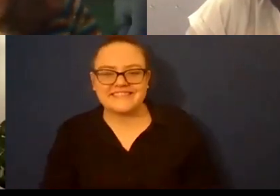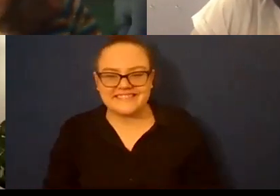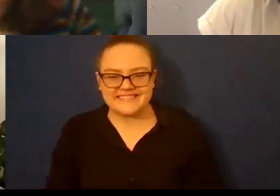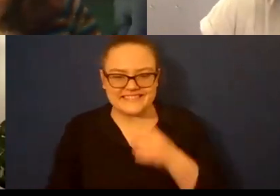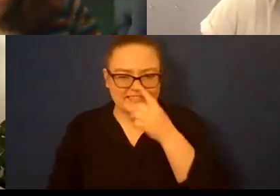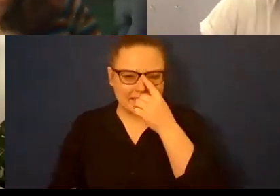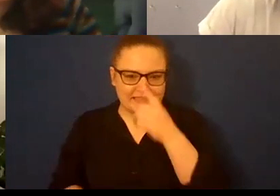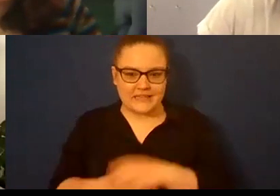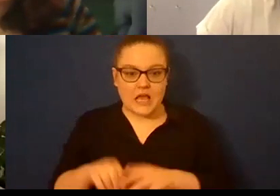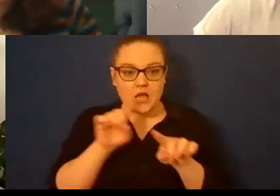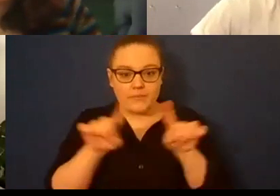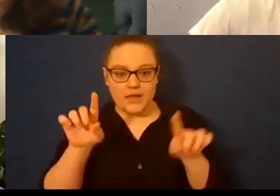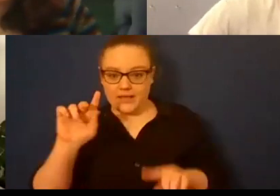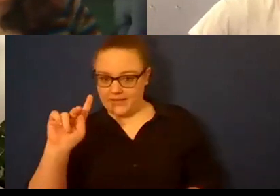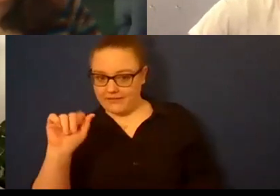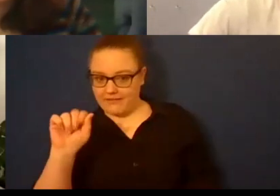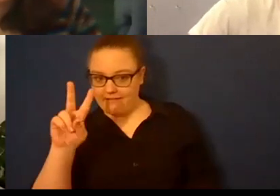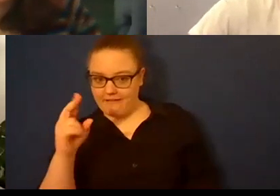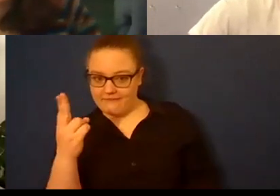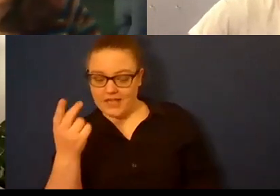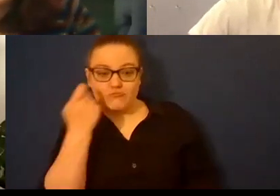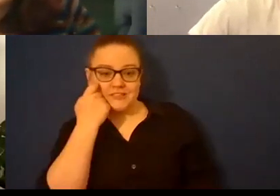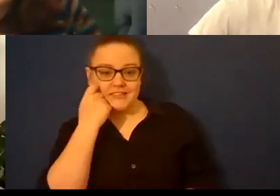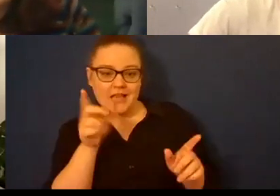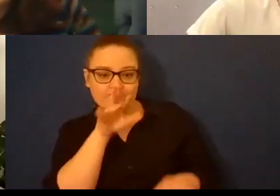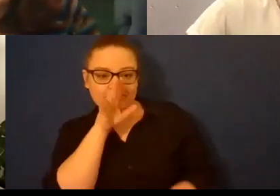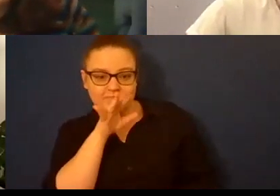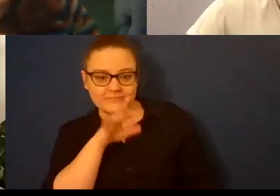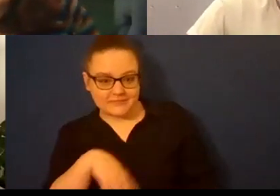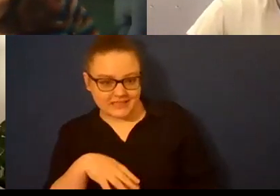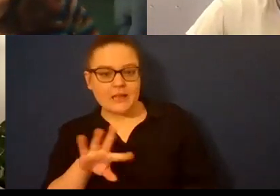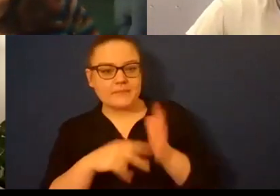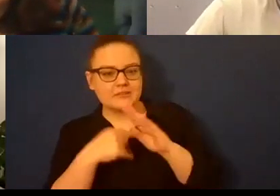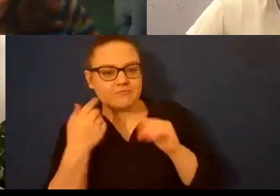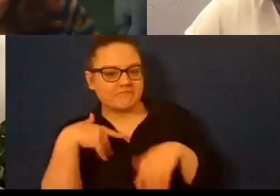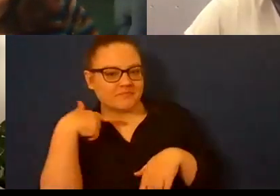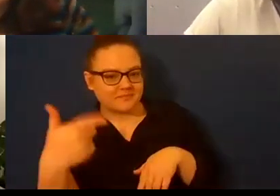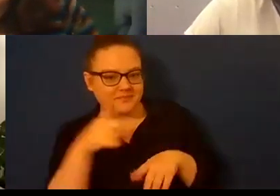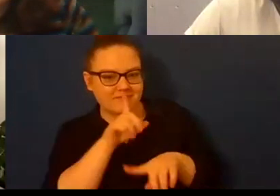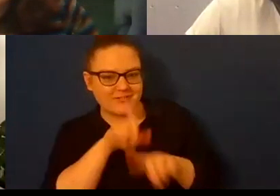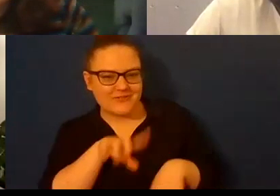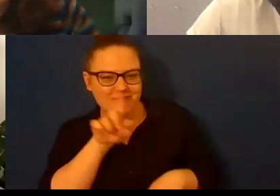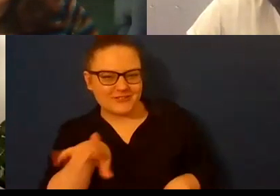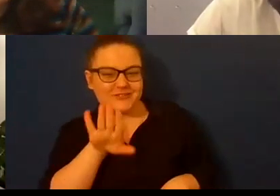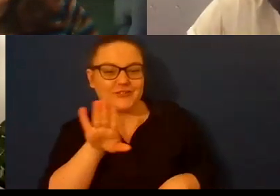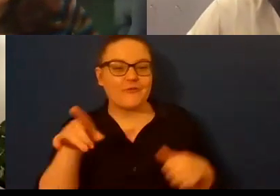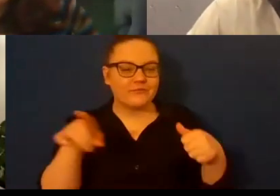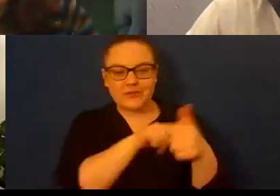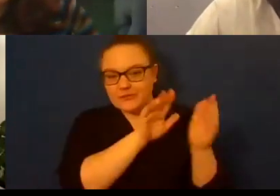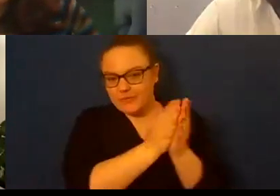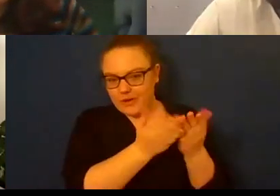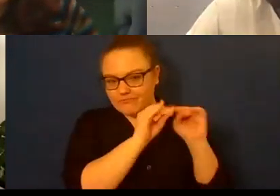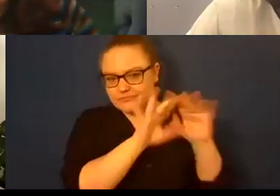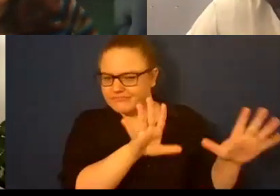but Kaveh since you just jumped in why don't you share how uh your first collection maybe